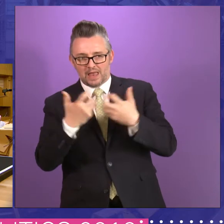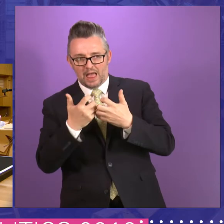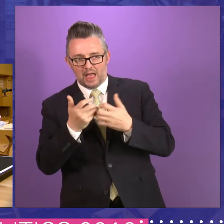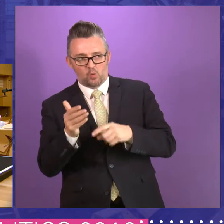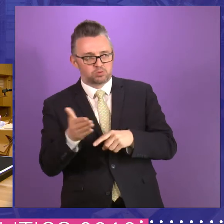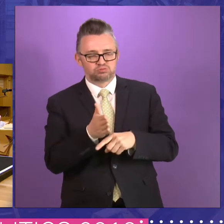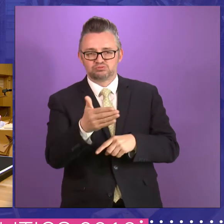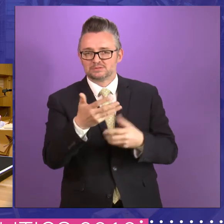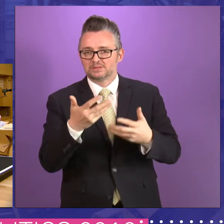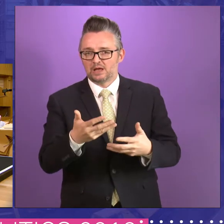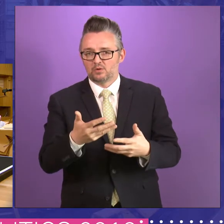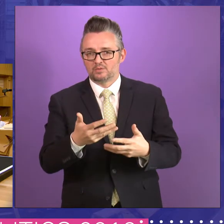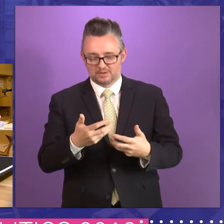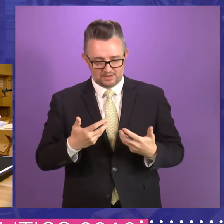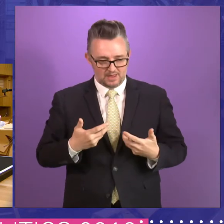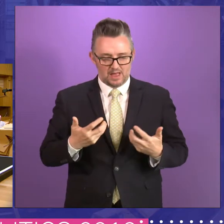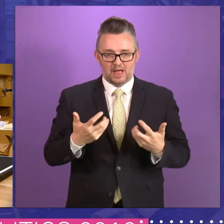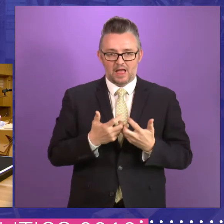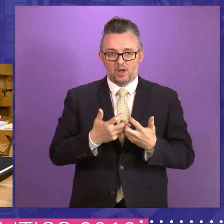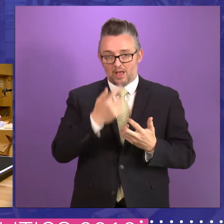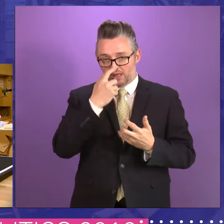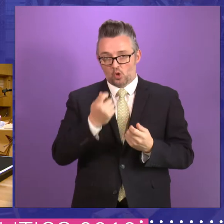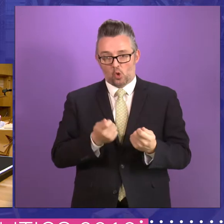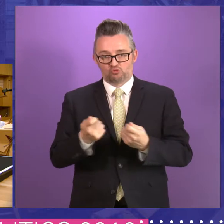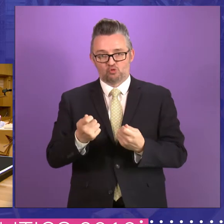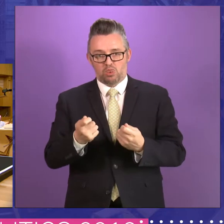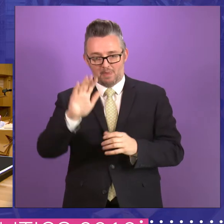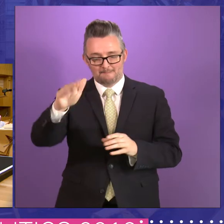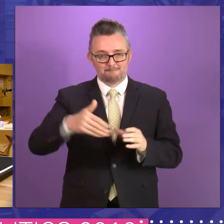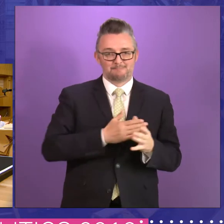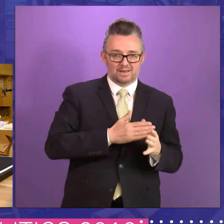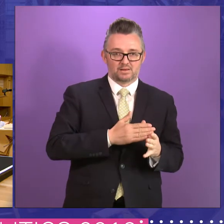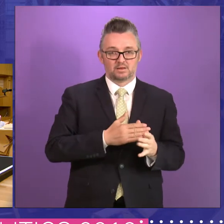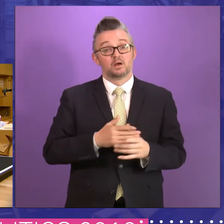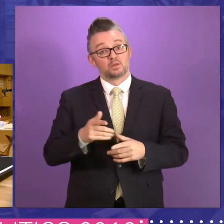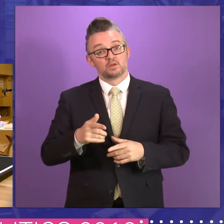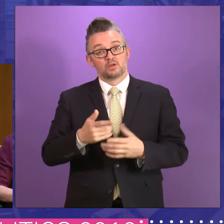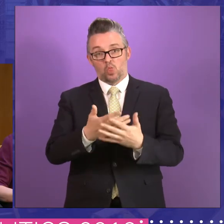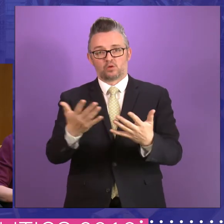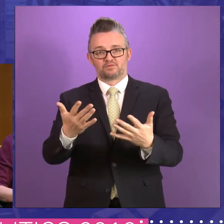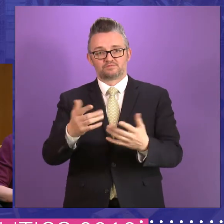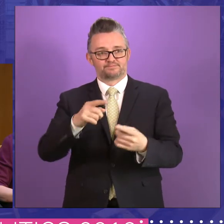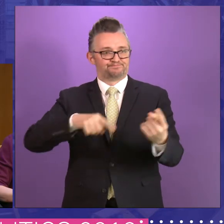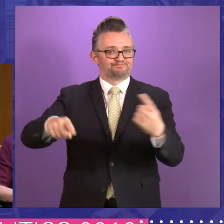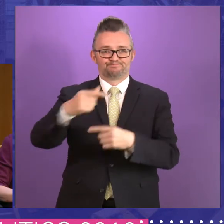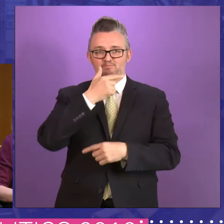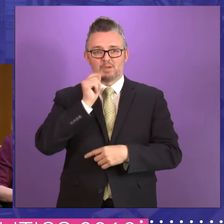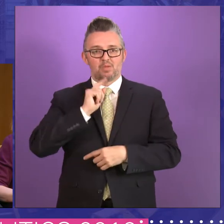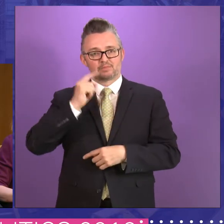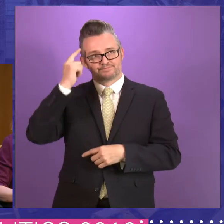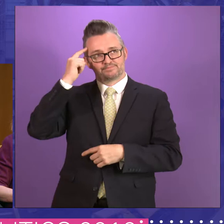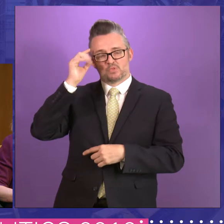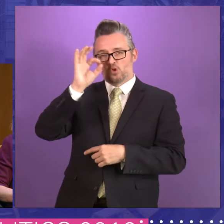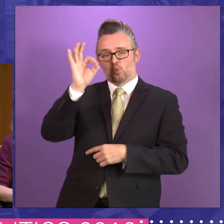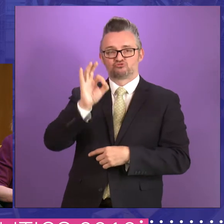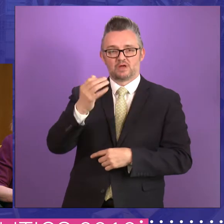at the moment. I don't see a way that we actually managed to control and pull it back. Indeed. Well, these are questions I think on, on many of our, our minds at the